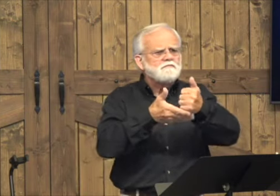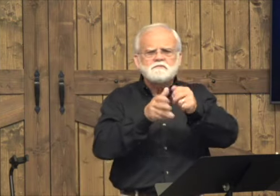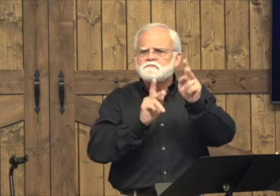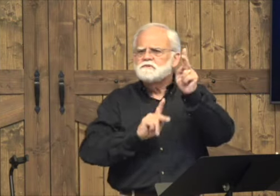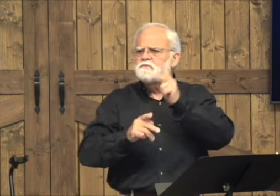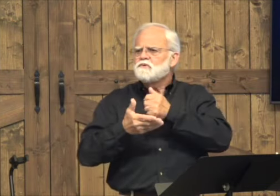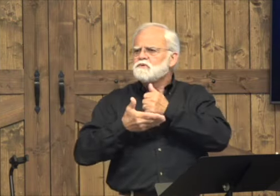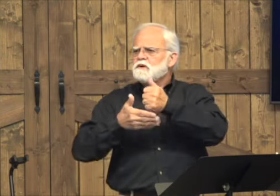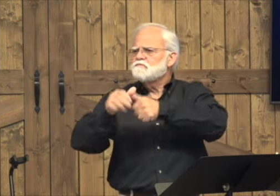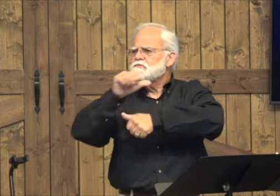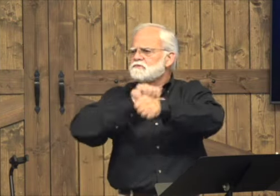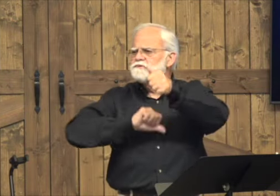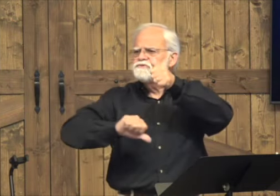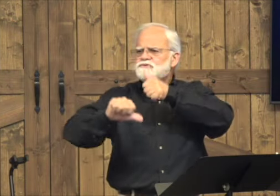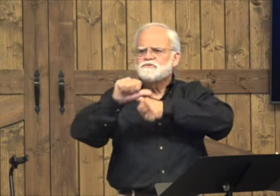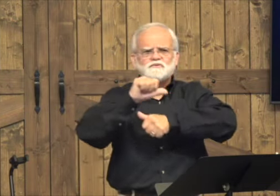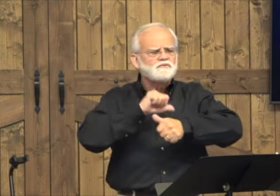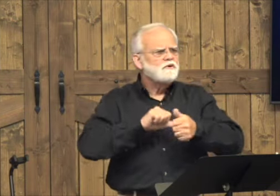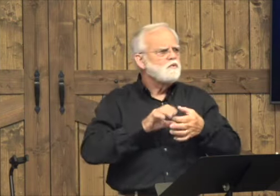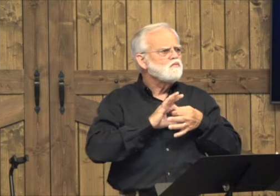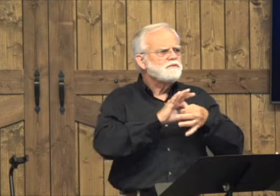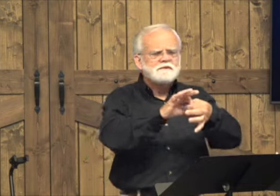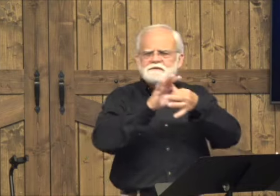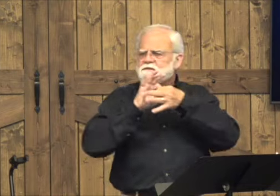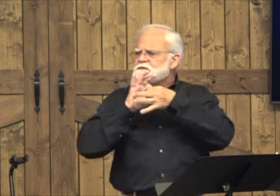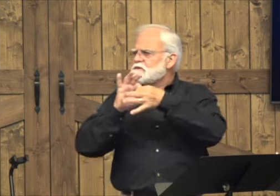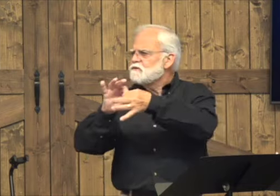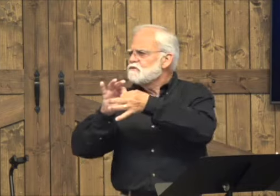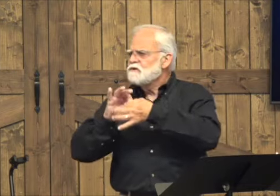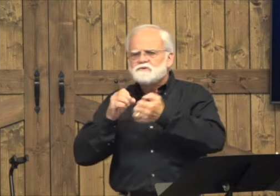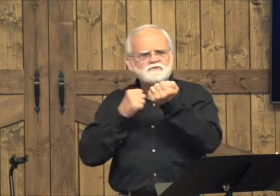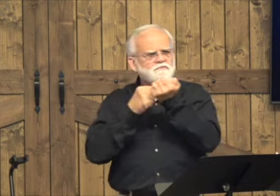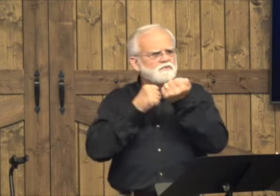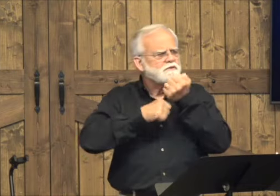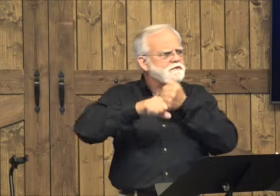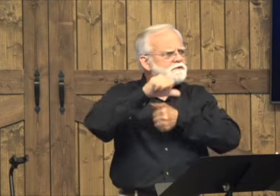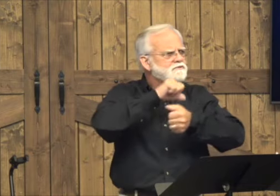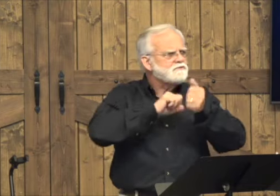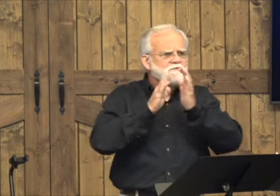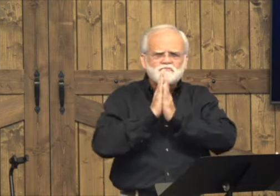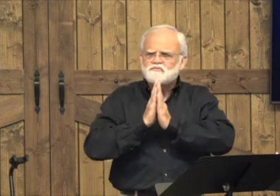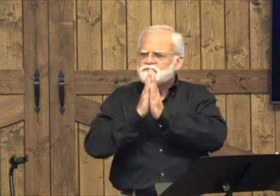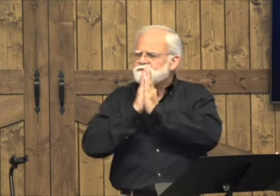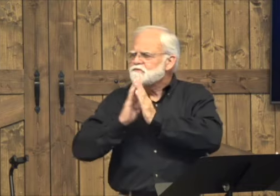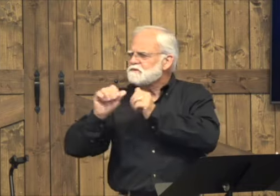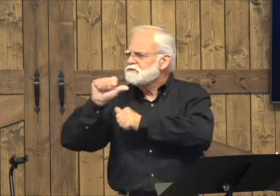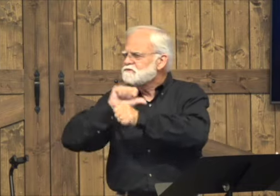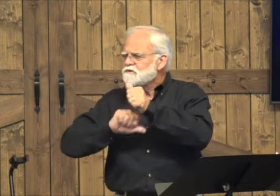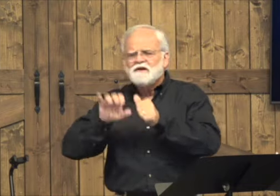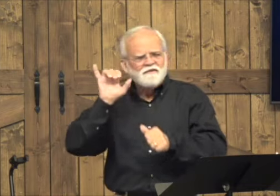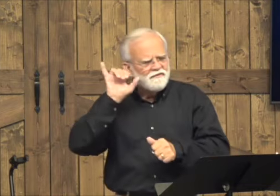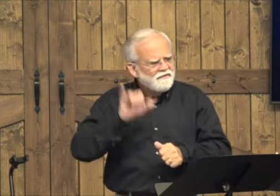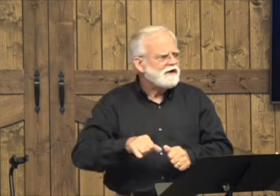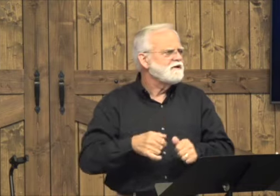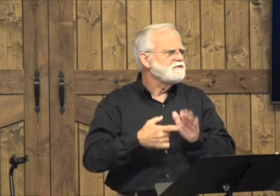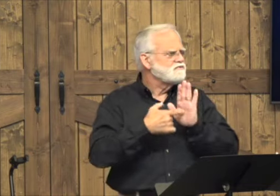We can show Jesus' love in helping others through our relationship with others who are supporting each other.